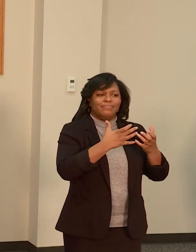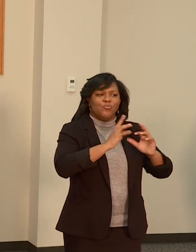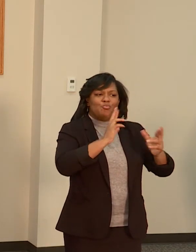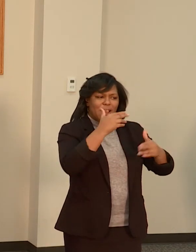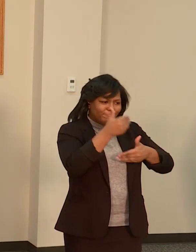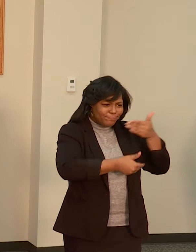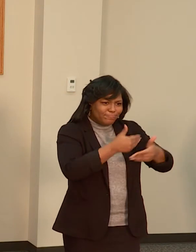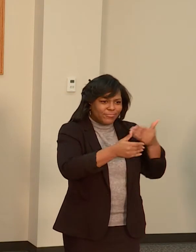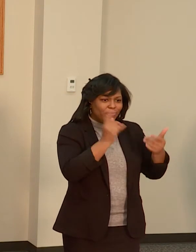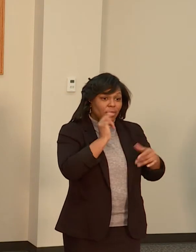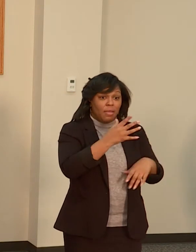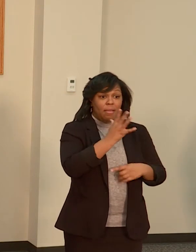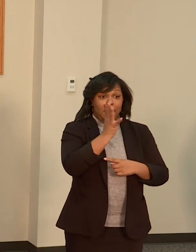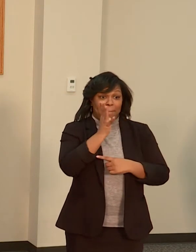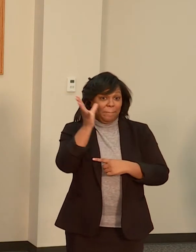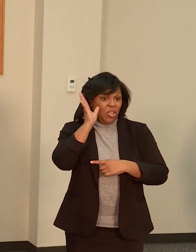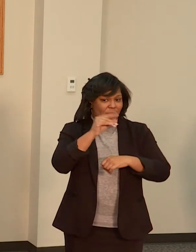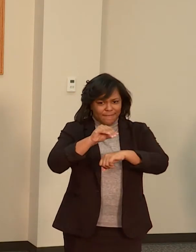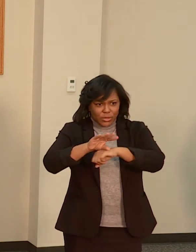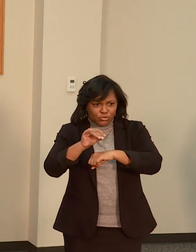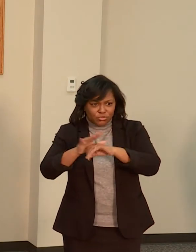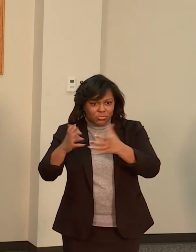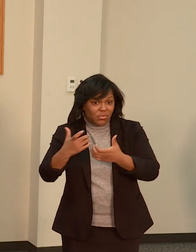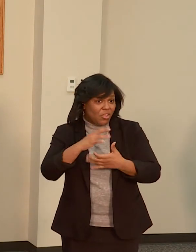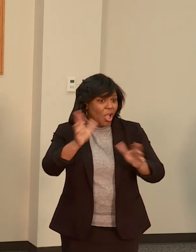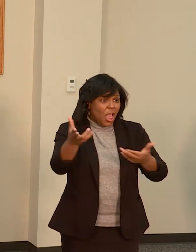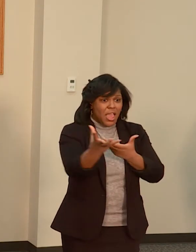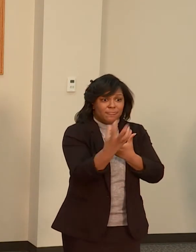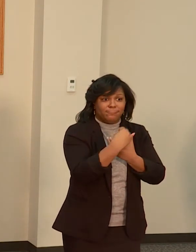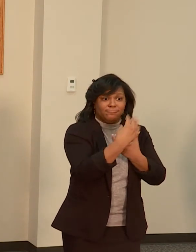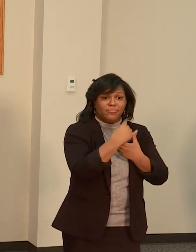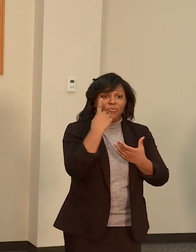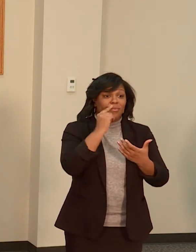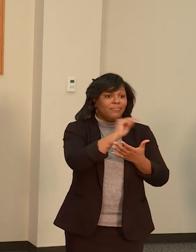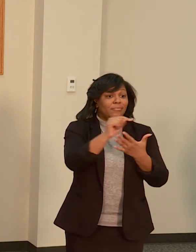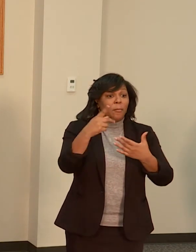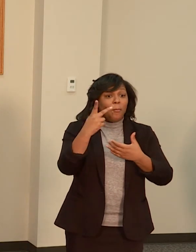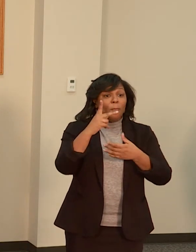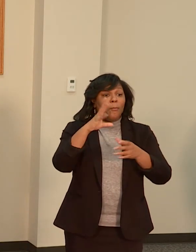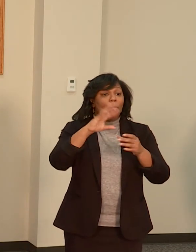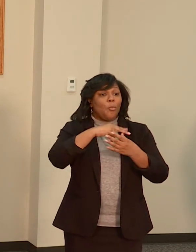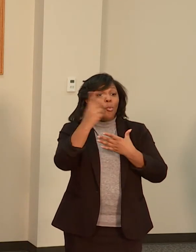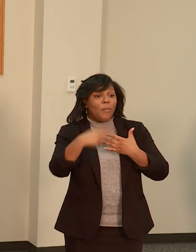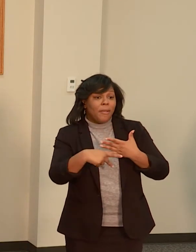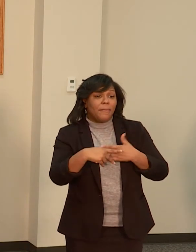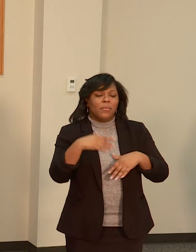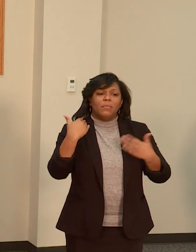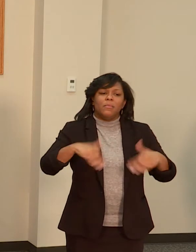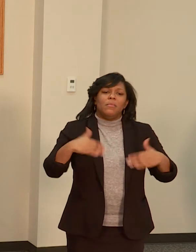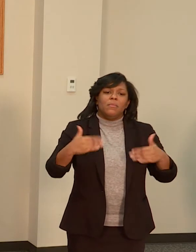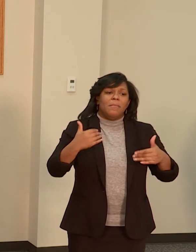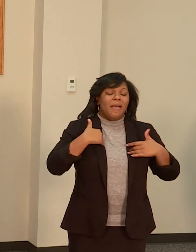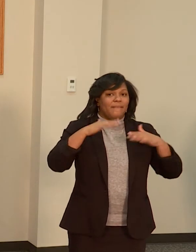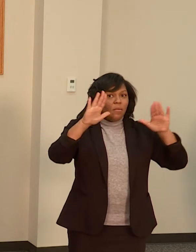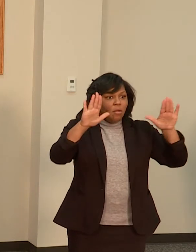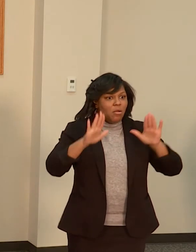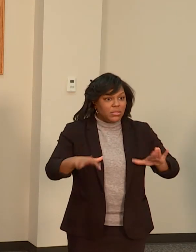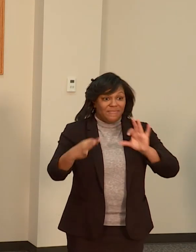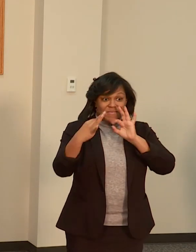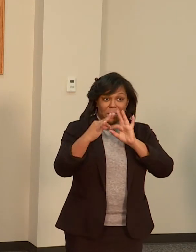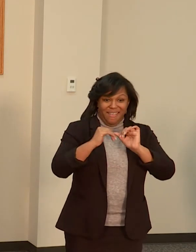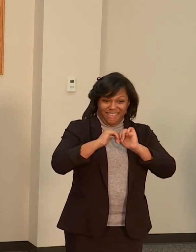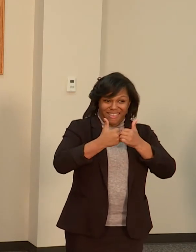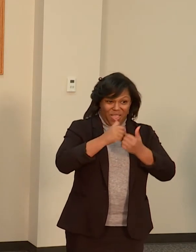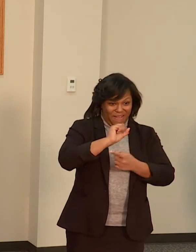is growing to include more program participants with valuable feedback on how stable homes, stable schools can better